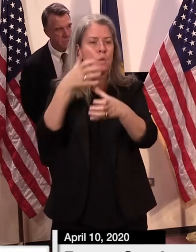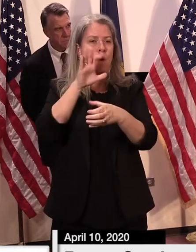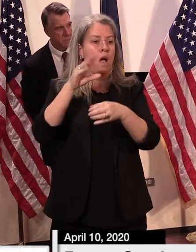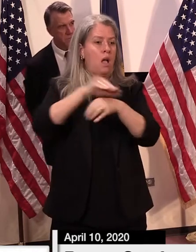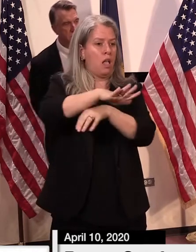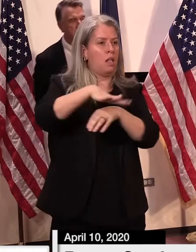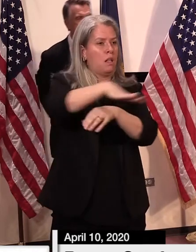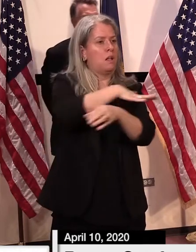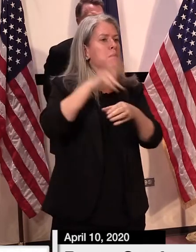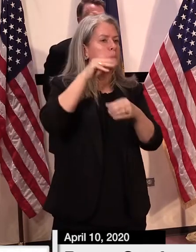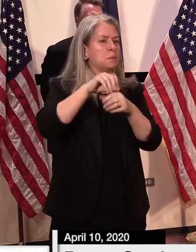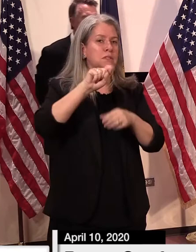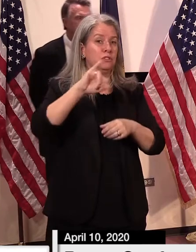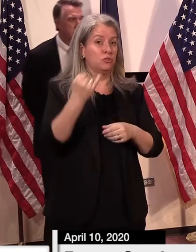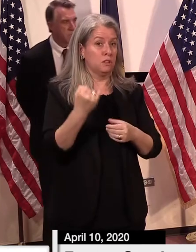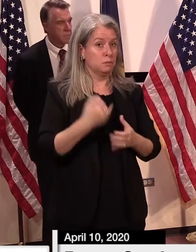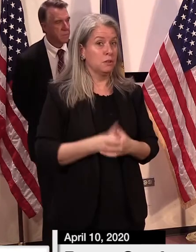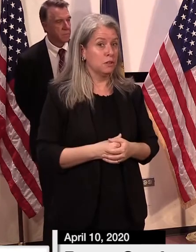the facility?